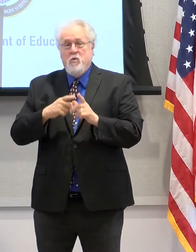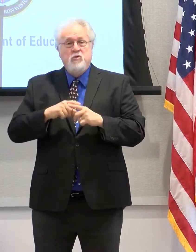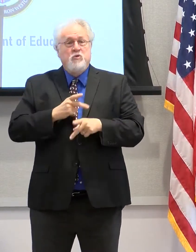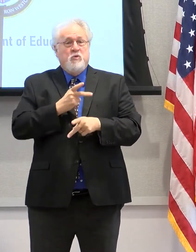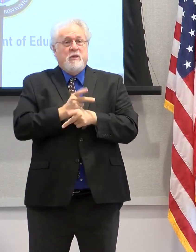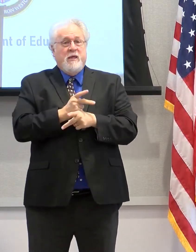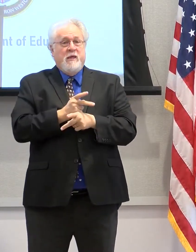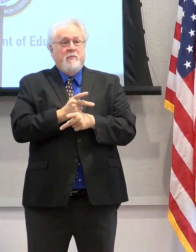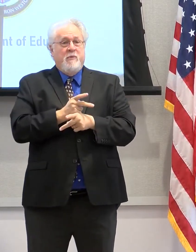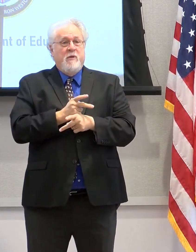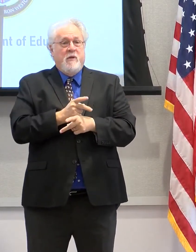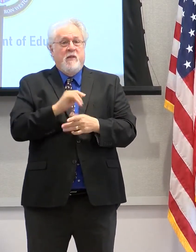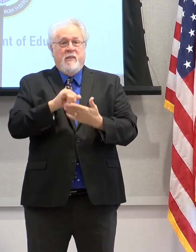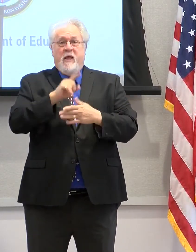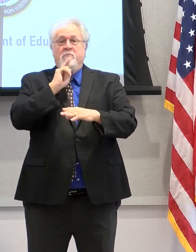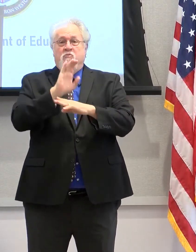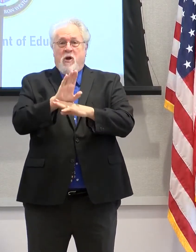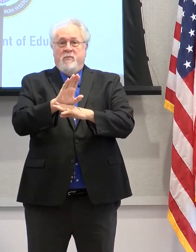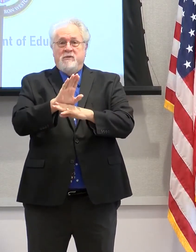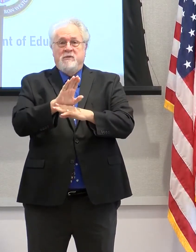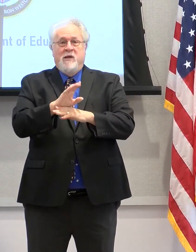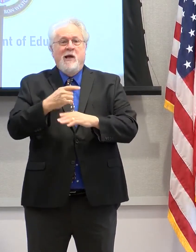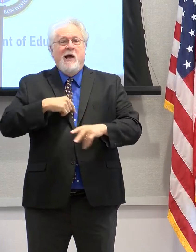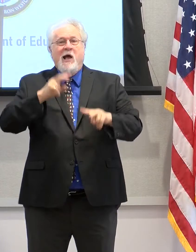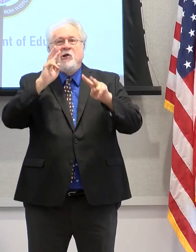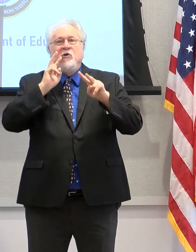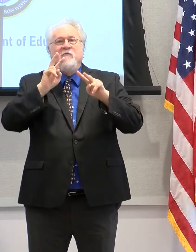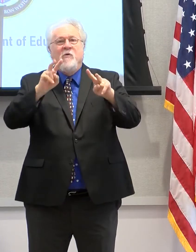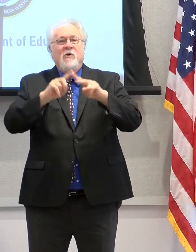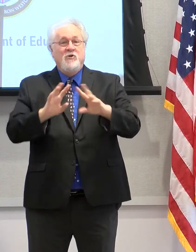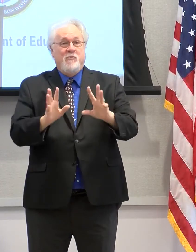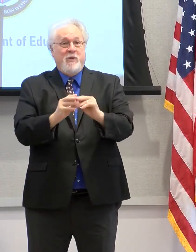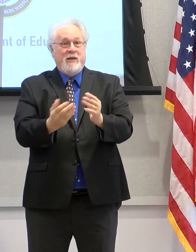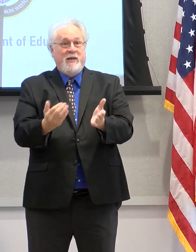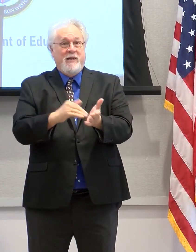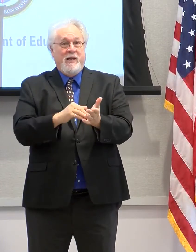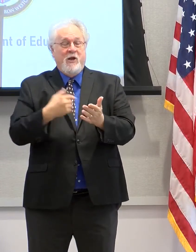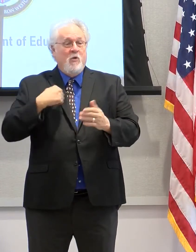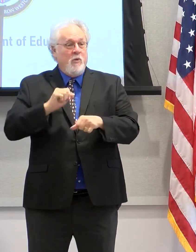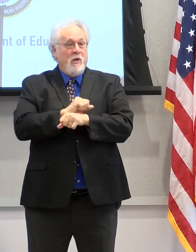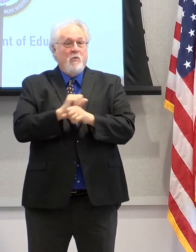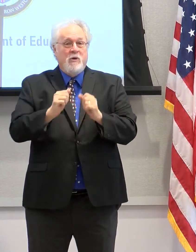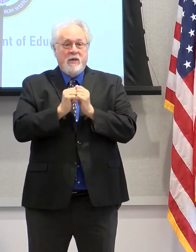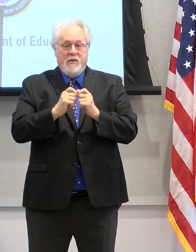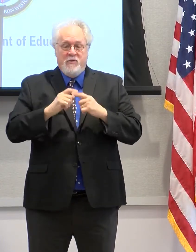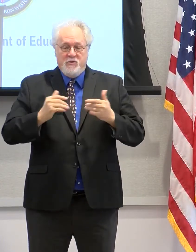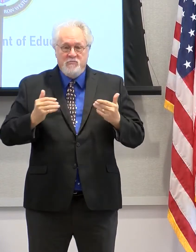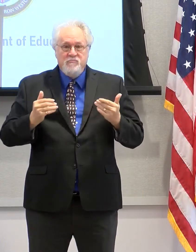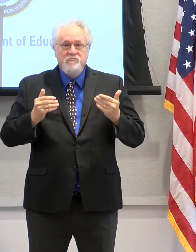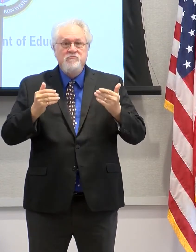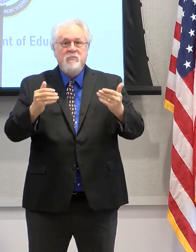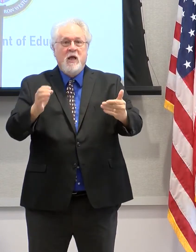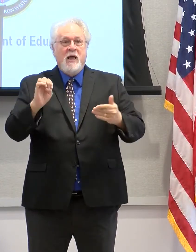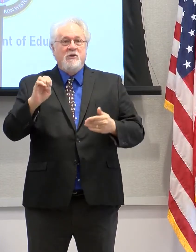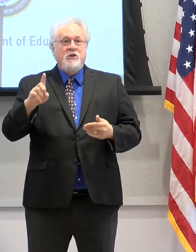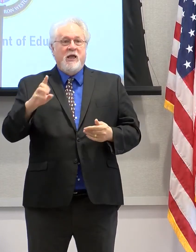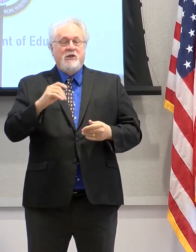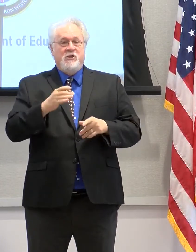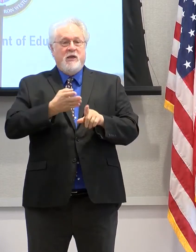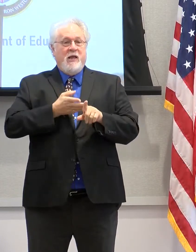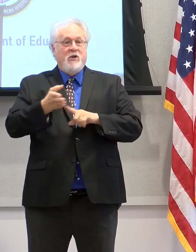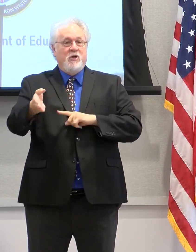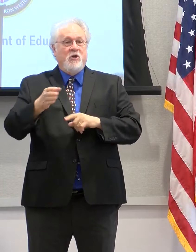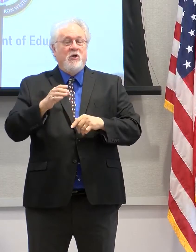keeping the promise, and I look forward to us meeting again as we work together to further education and career